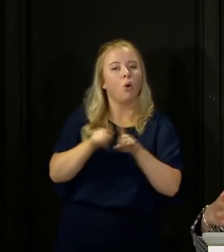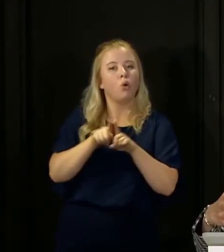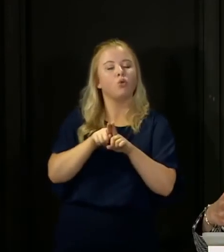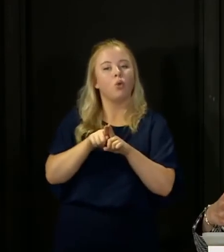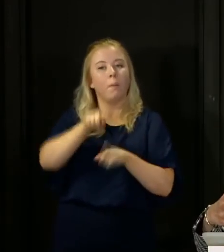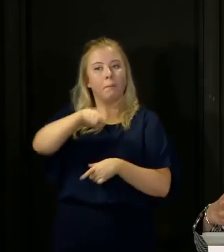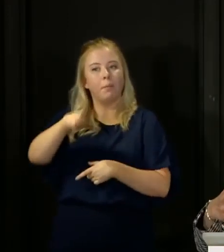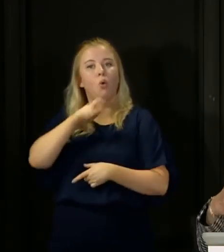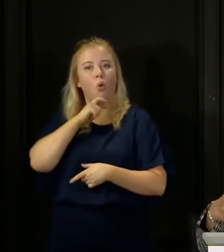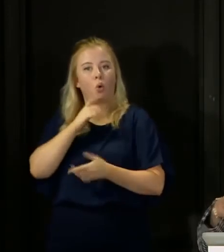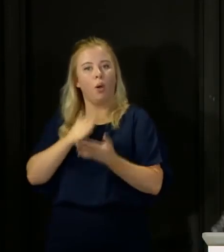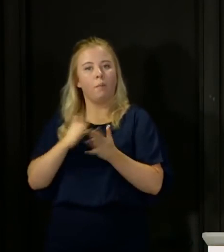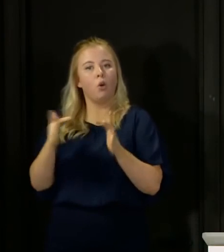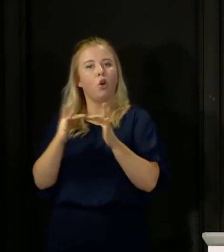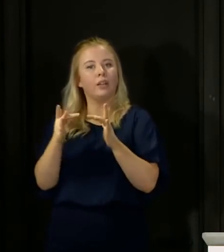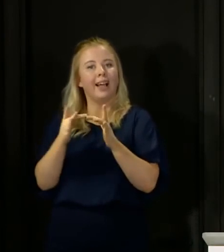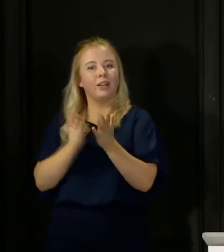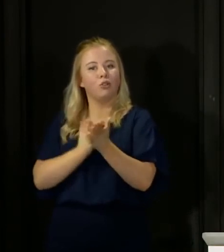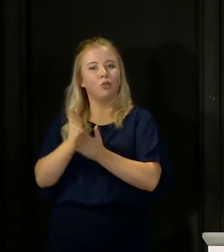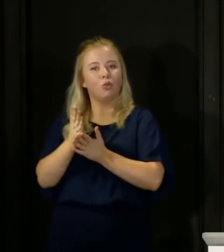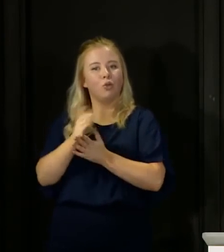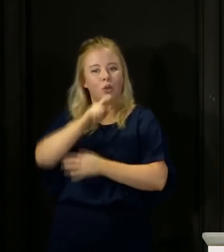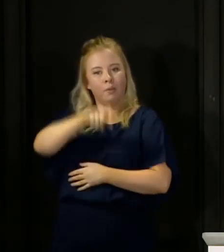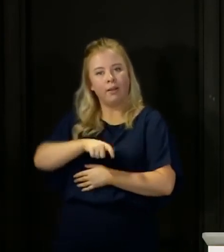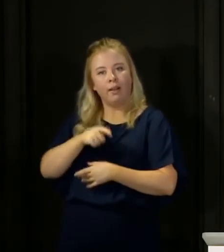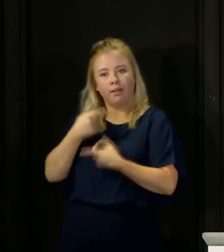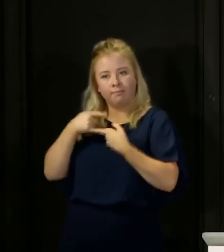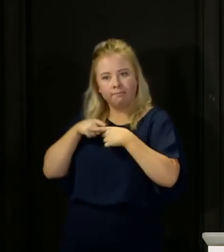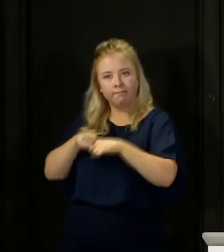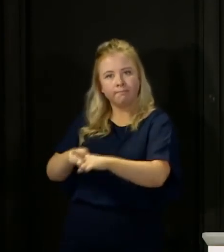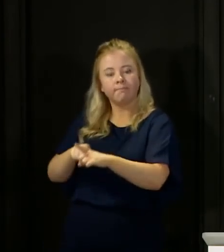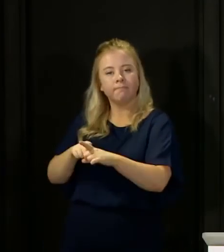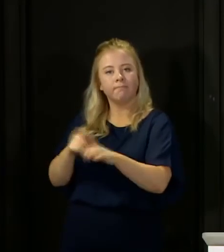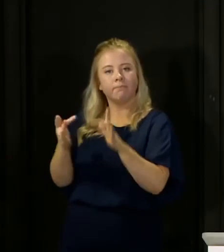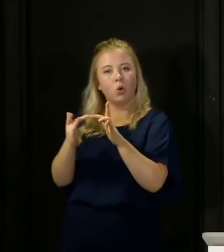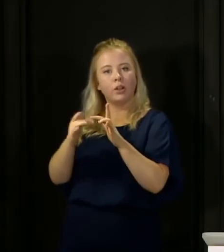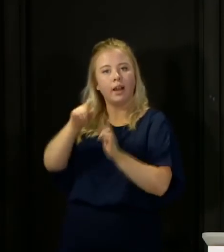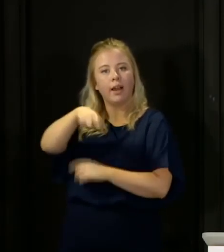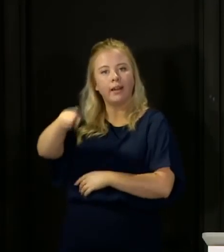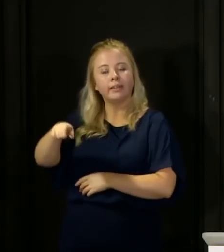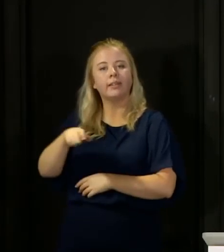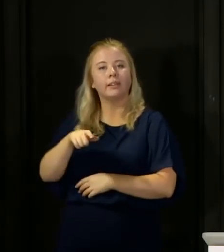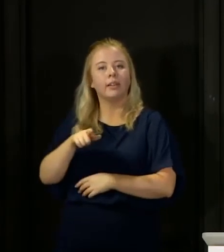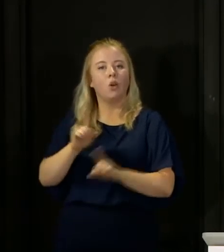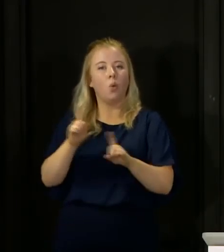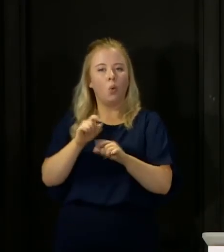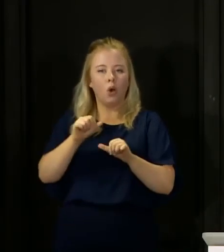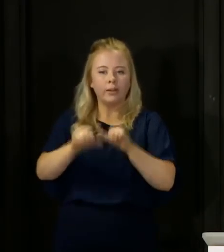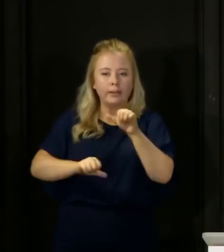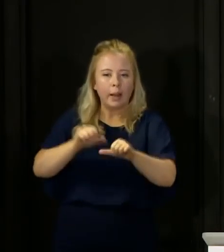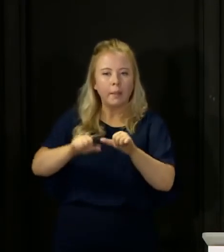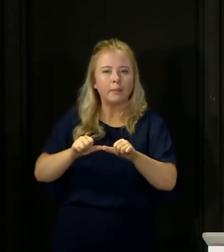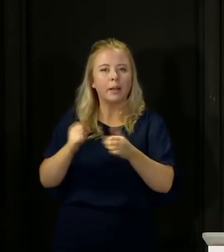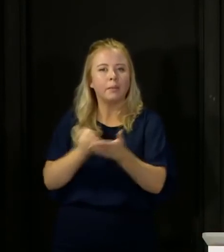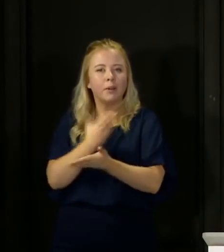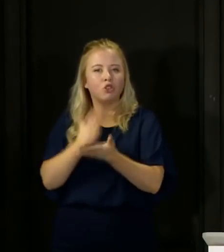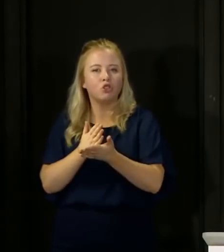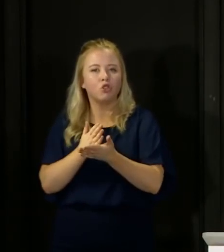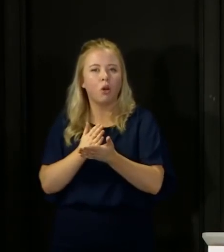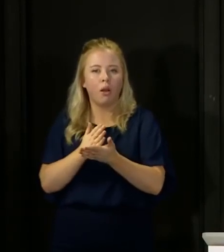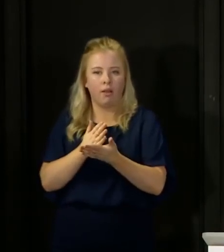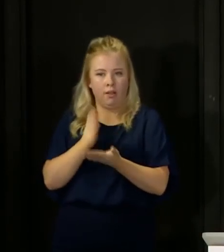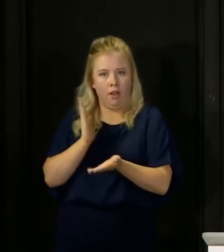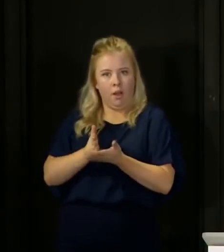who are being contacted by a contact tracer in terms of the steps that will be taken to ensure verification of identity